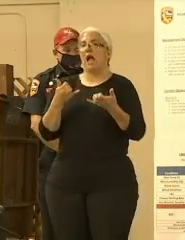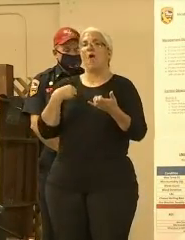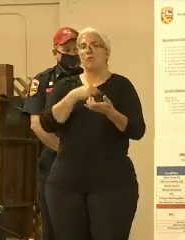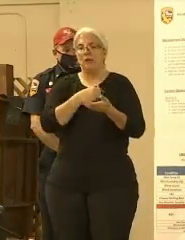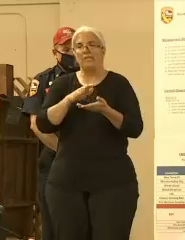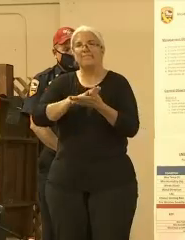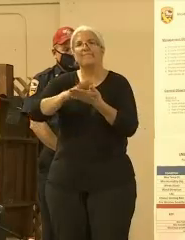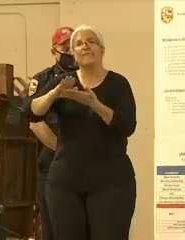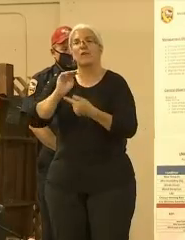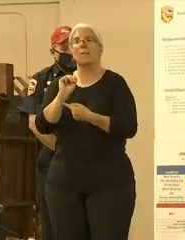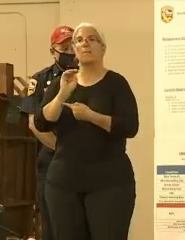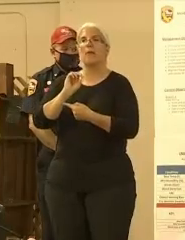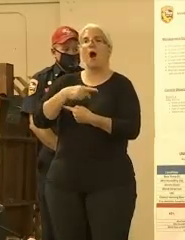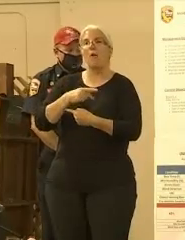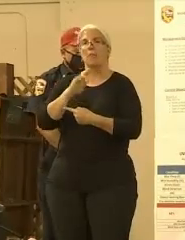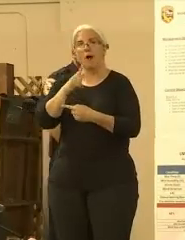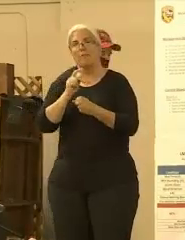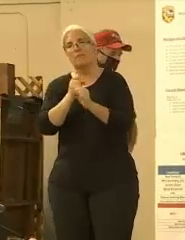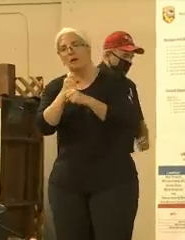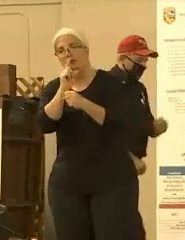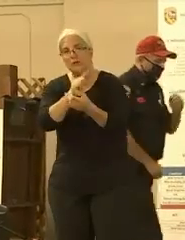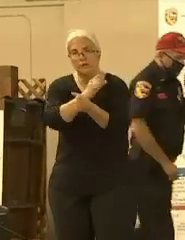repopulation phase. Thank you.